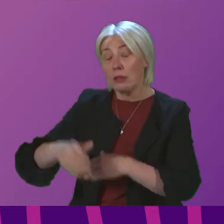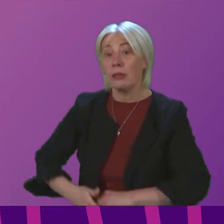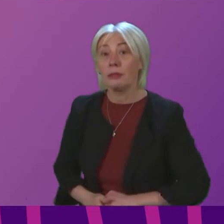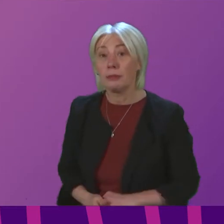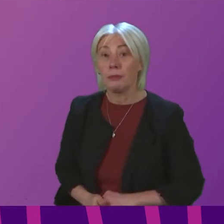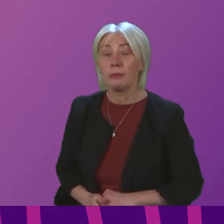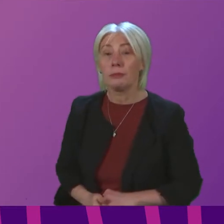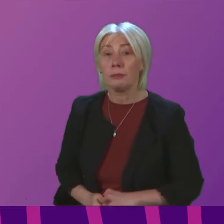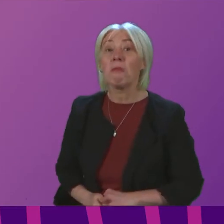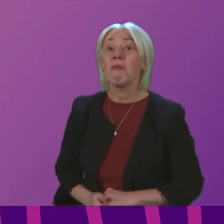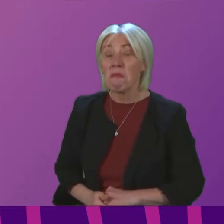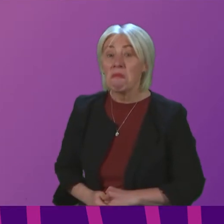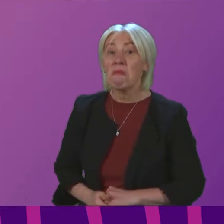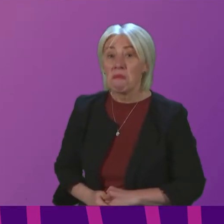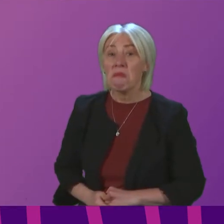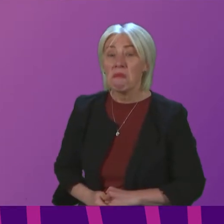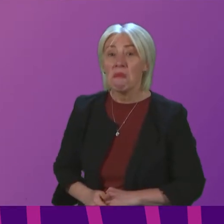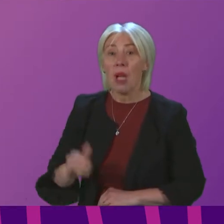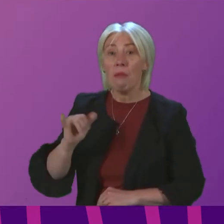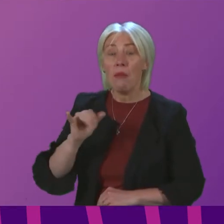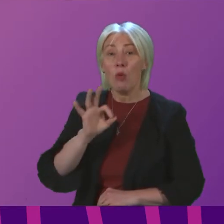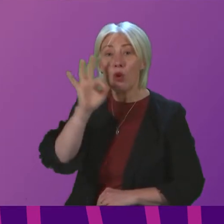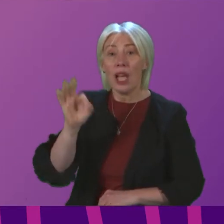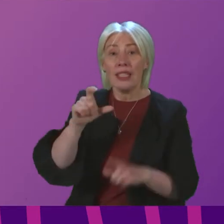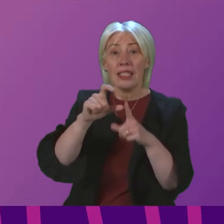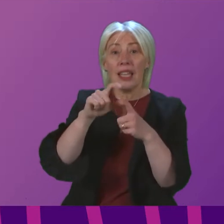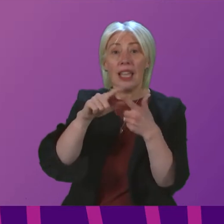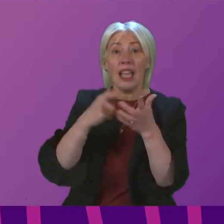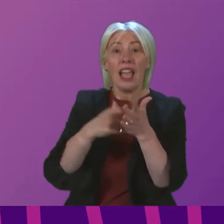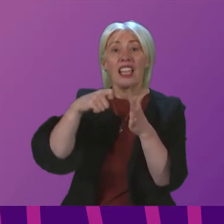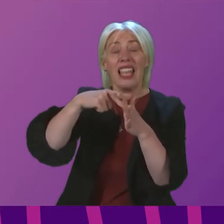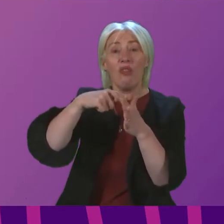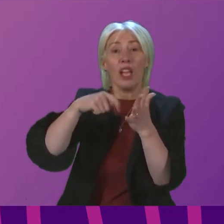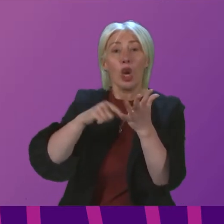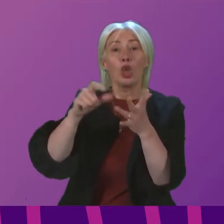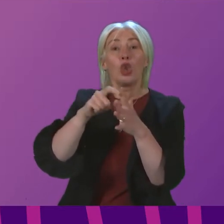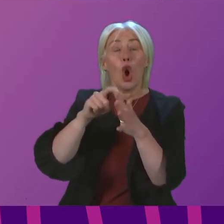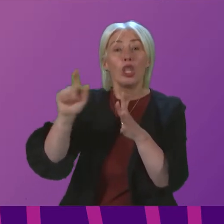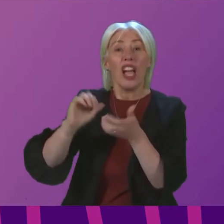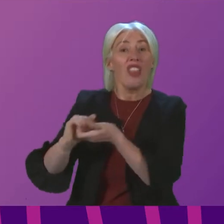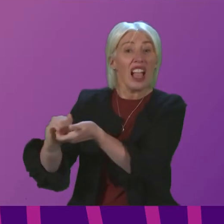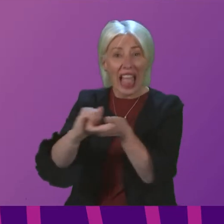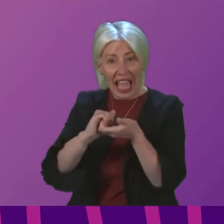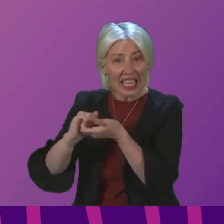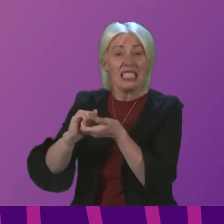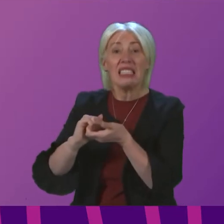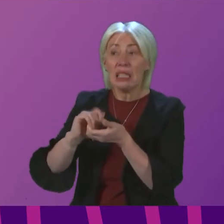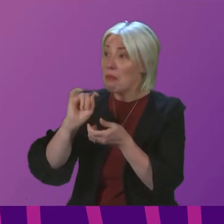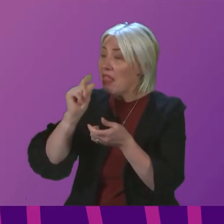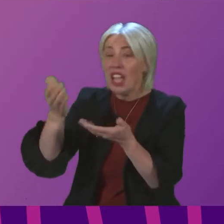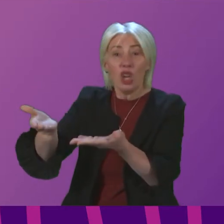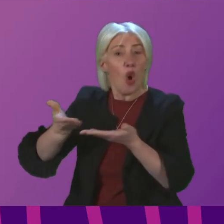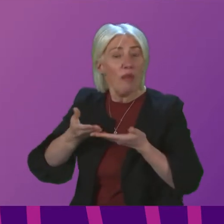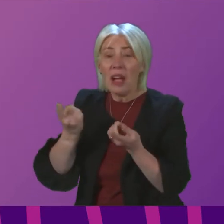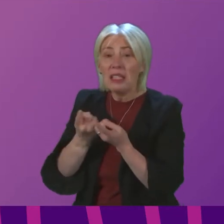I think we might then write to Mr. Todd. mean, the Alliance do seem to potentially have something to offer to